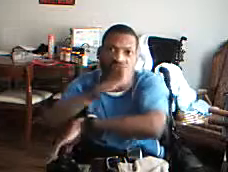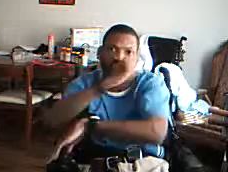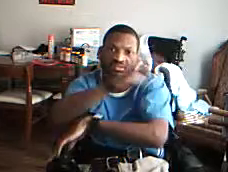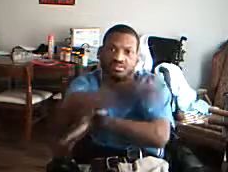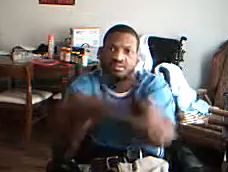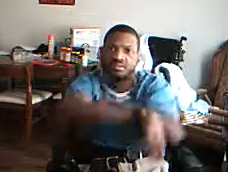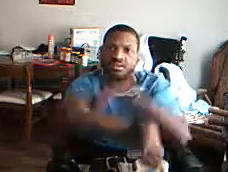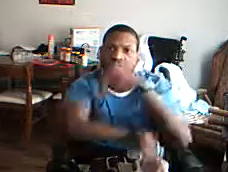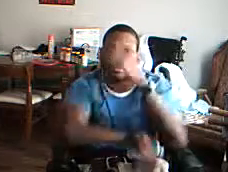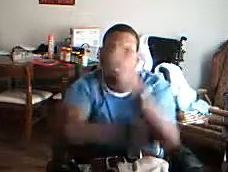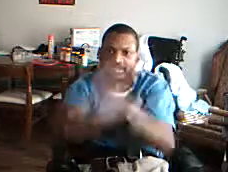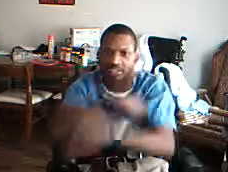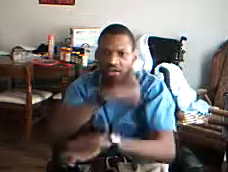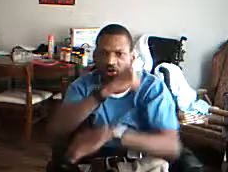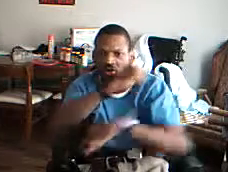Like so.